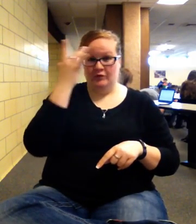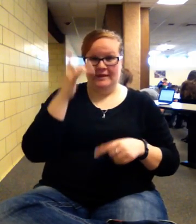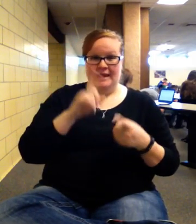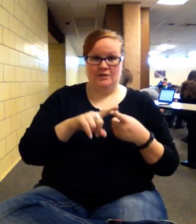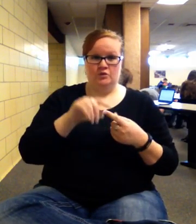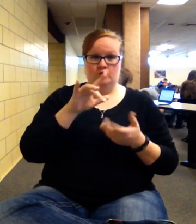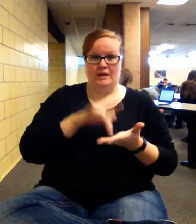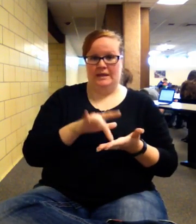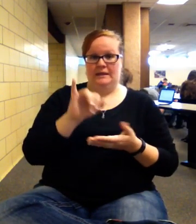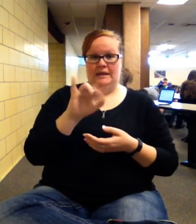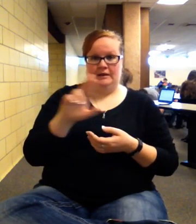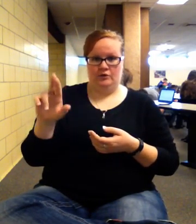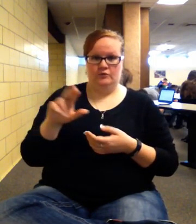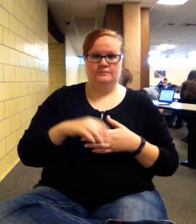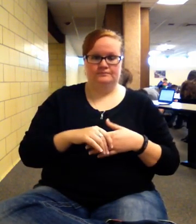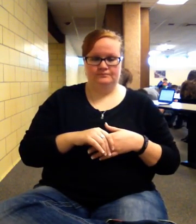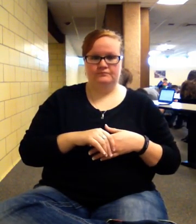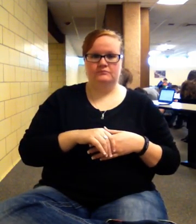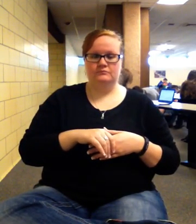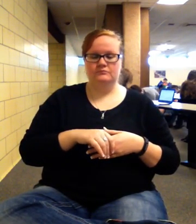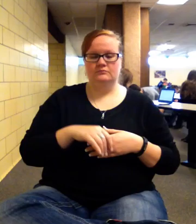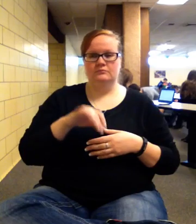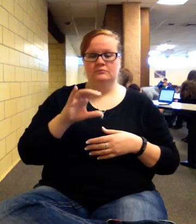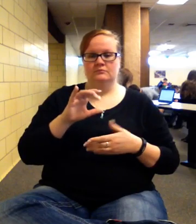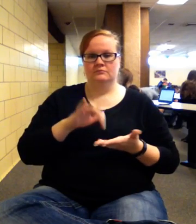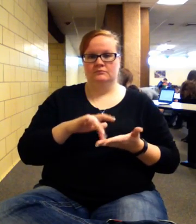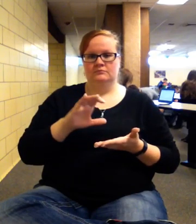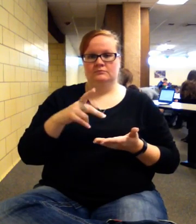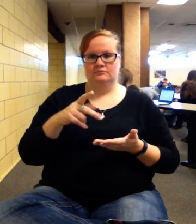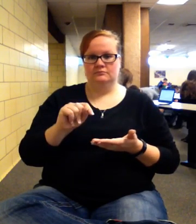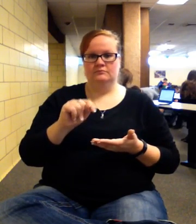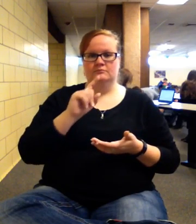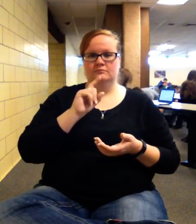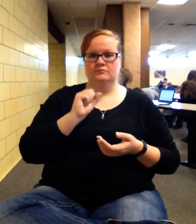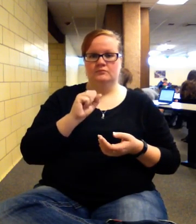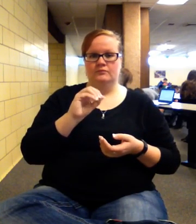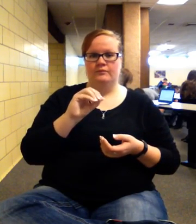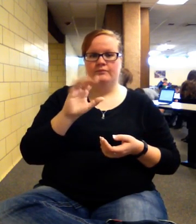Look at your CPT, so 25.49%.